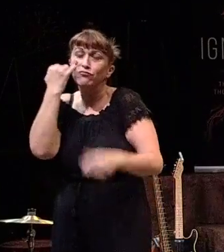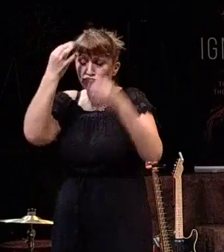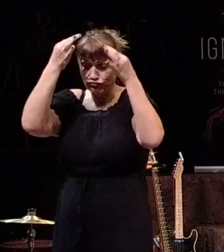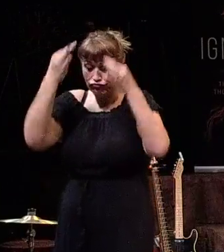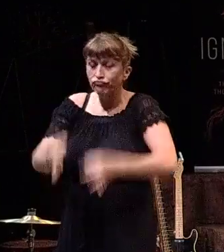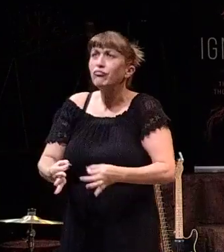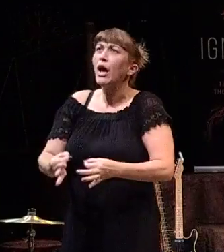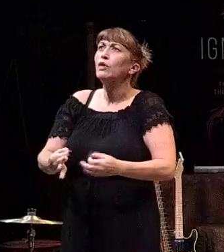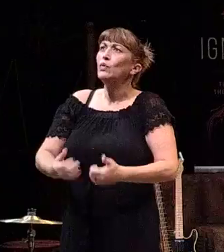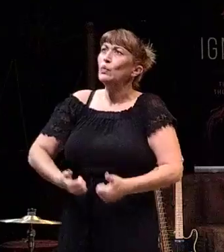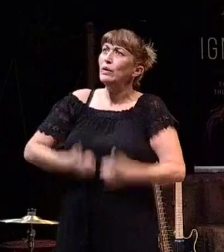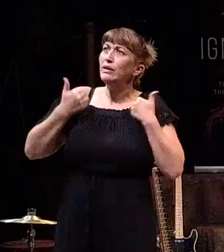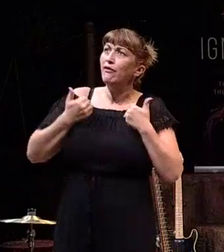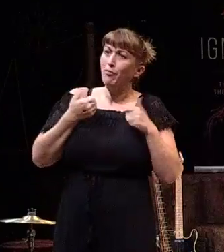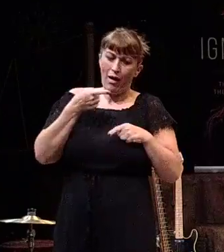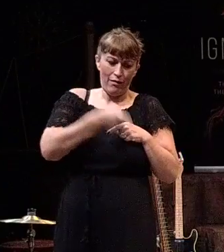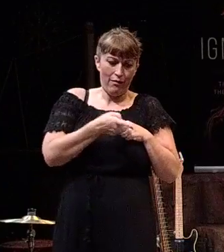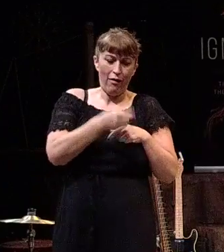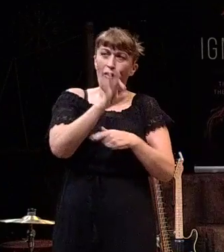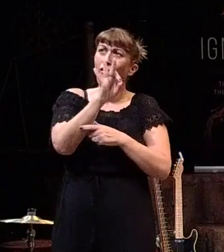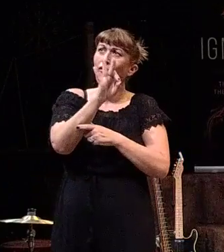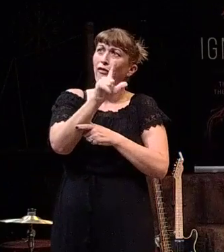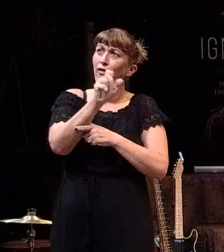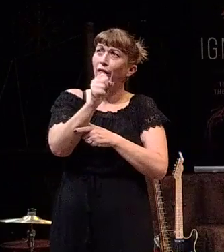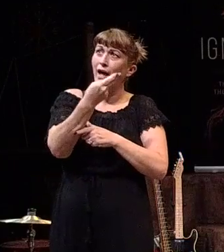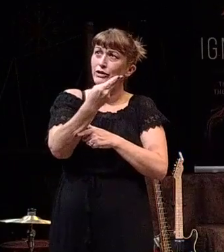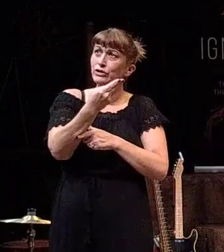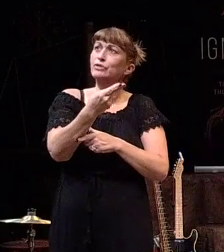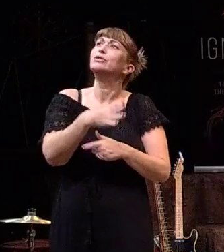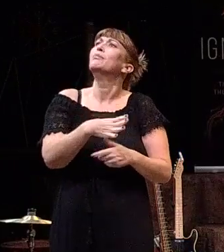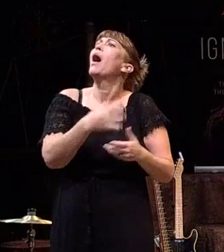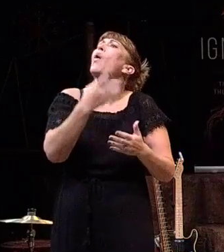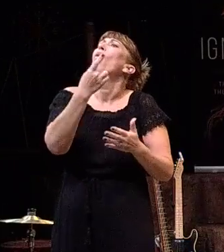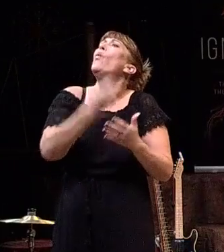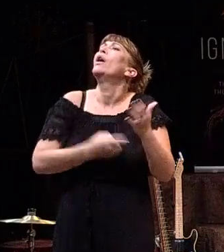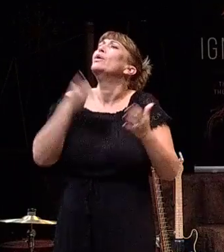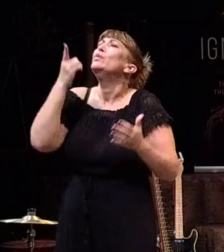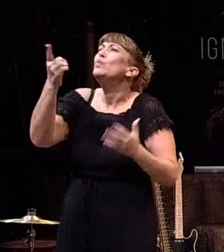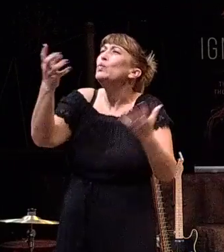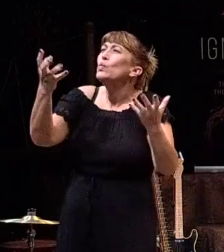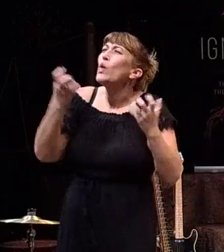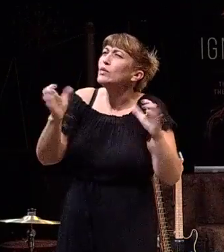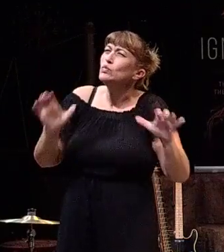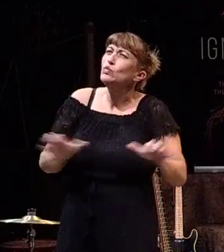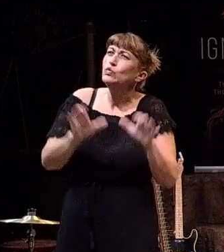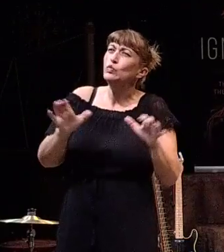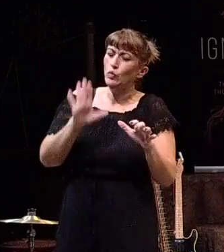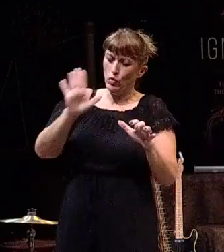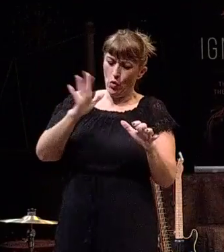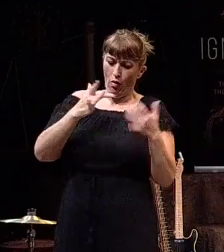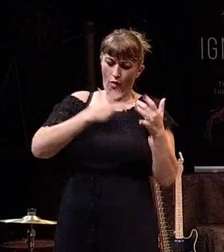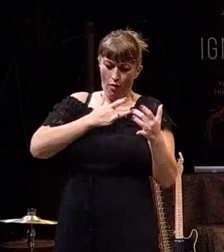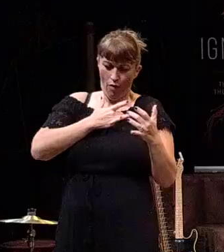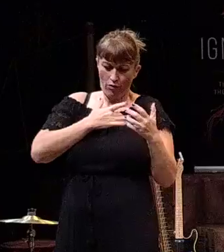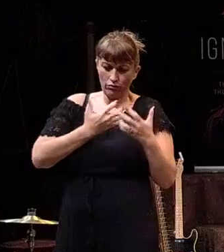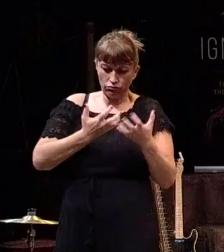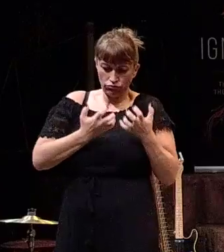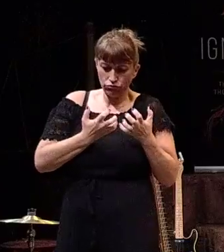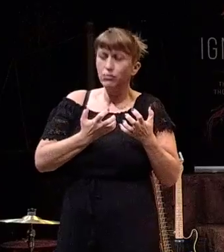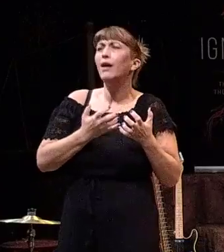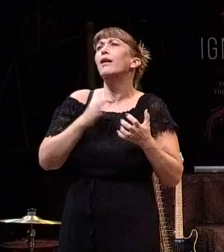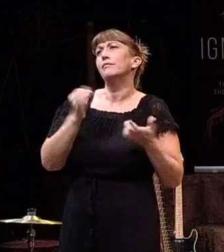by your flesh, by what you want to do, by the desires of your heart, this is the result.